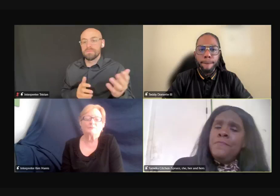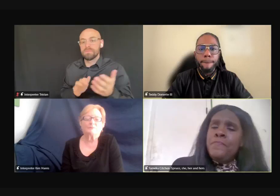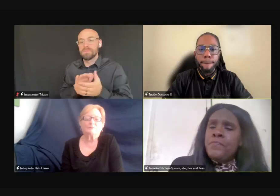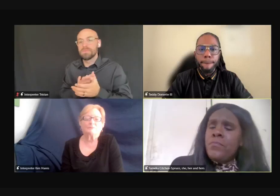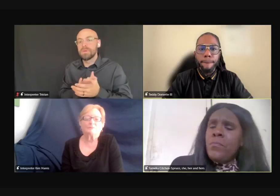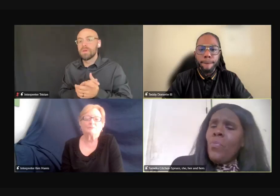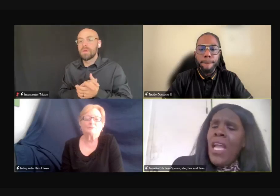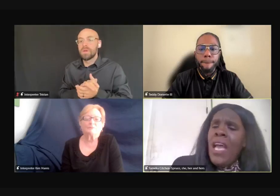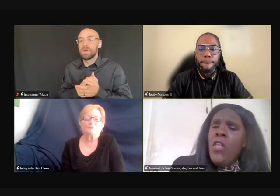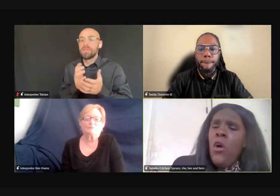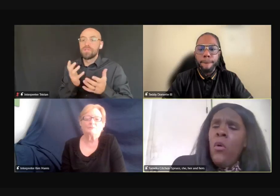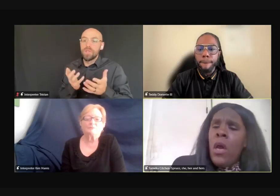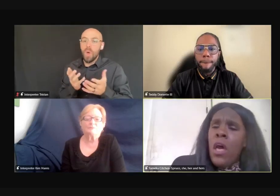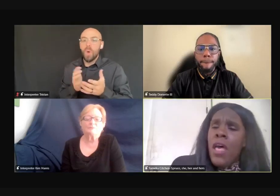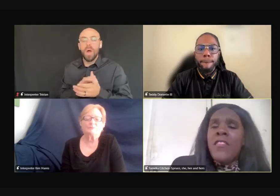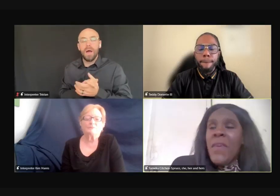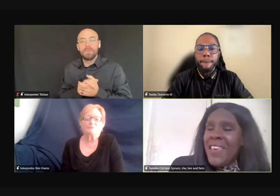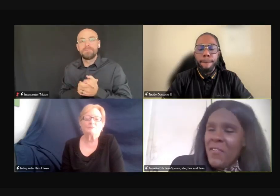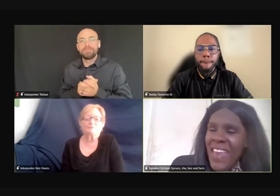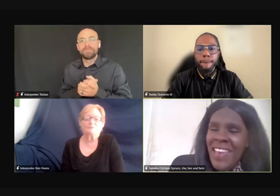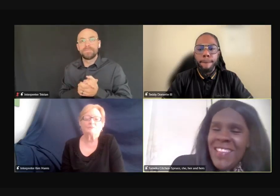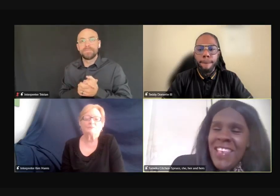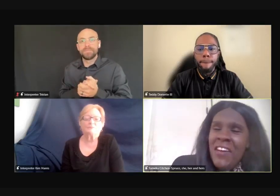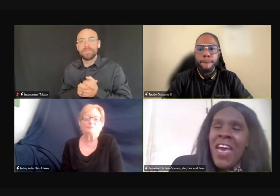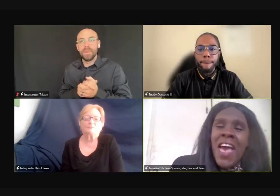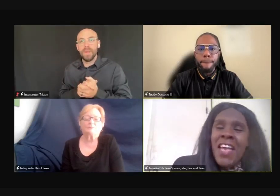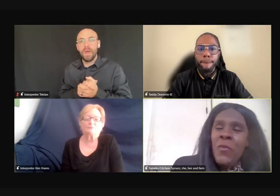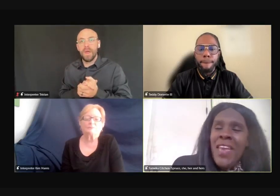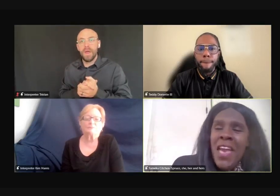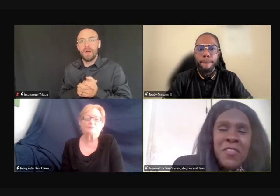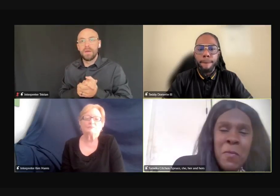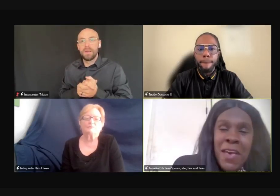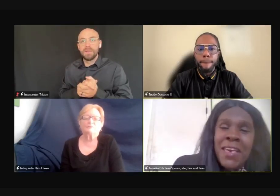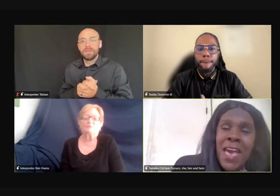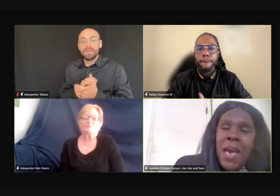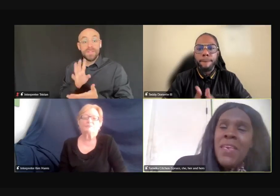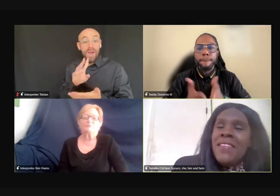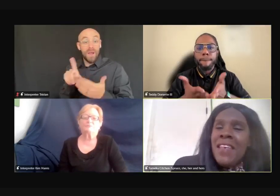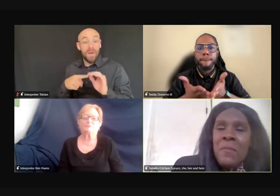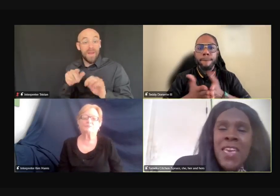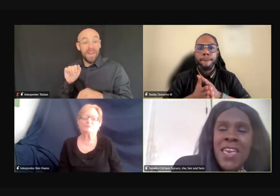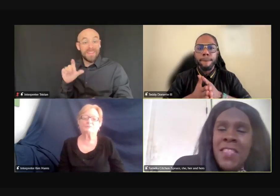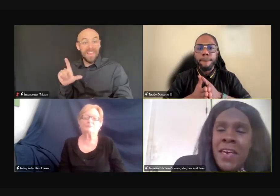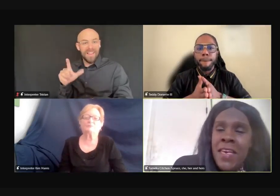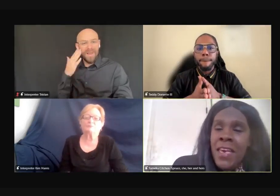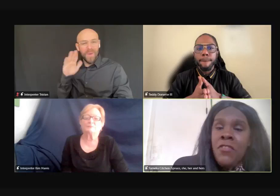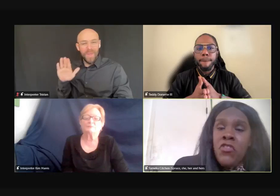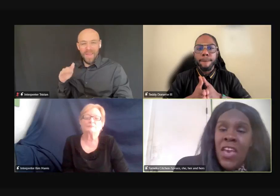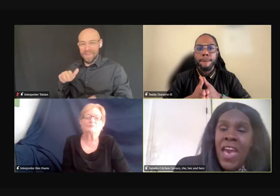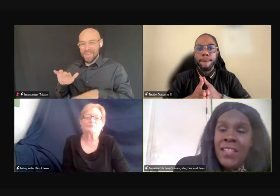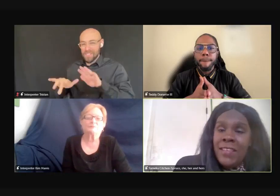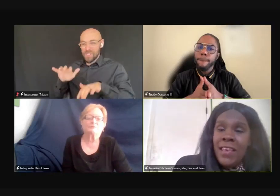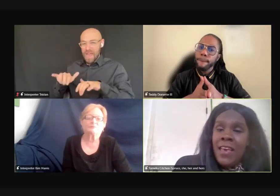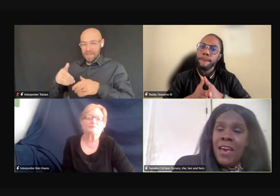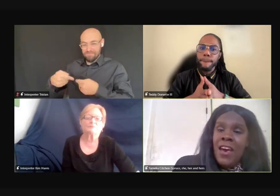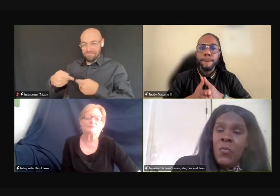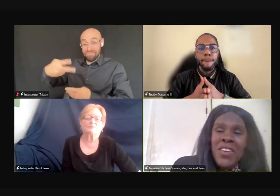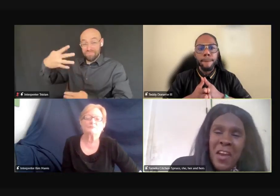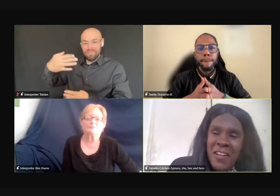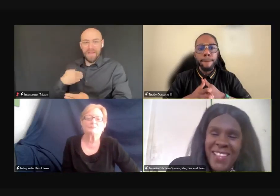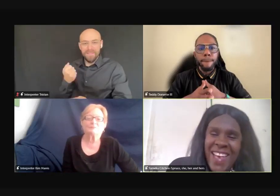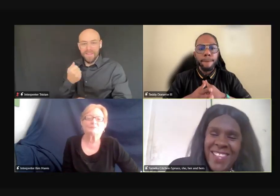I know, speaking of ASL, I know we have some comments up in the chat